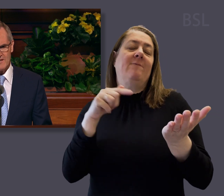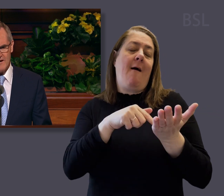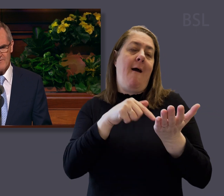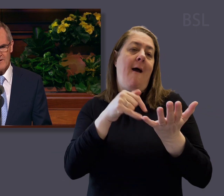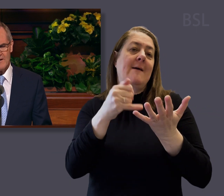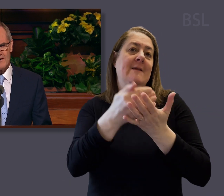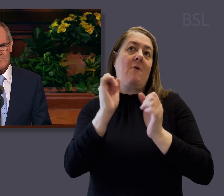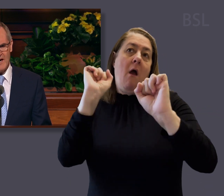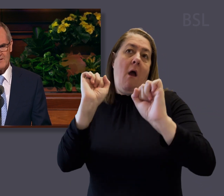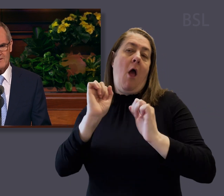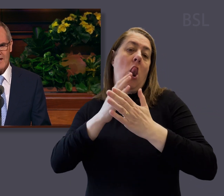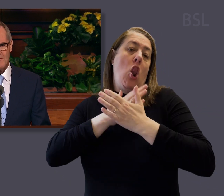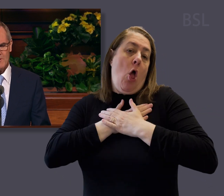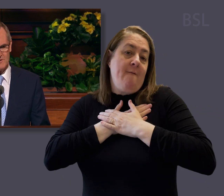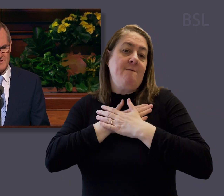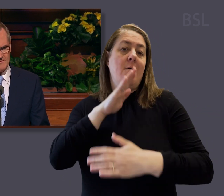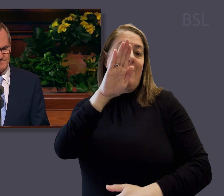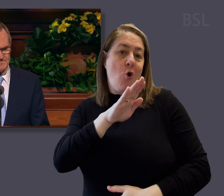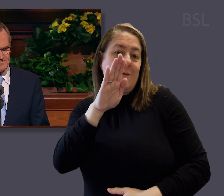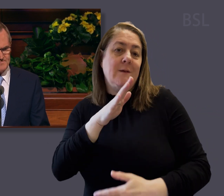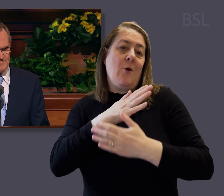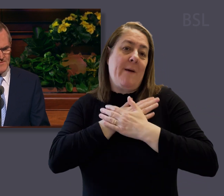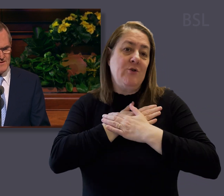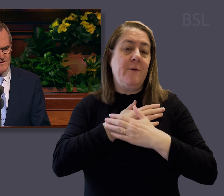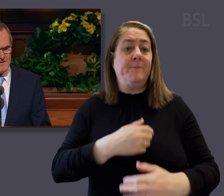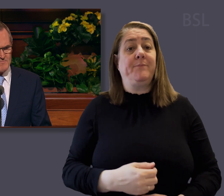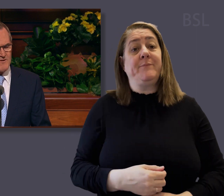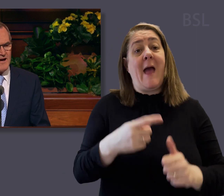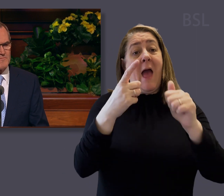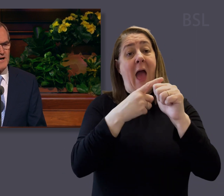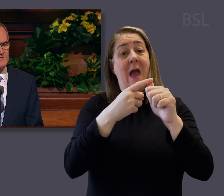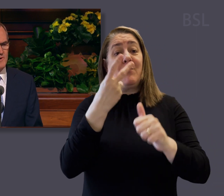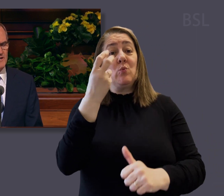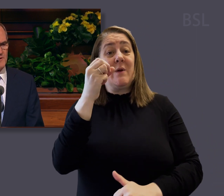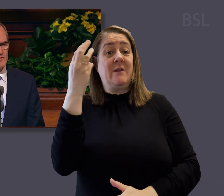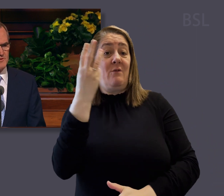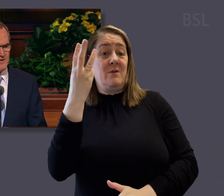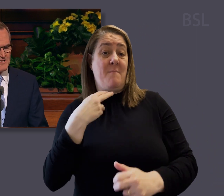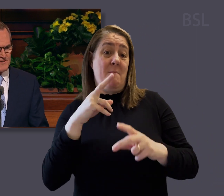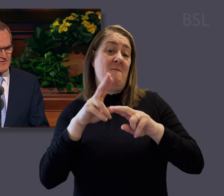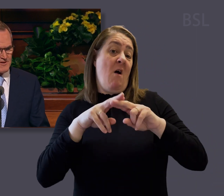love, compassion, and mercy. My father passed away in April 2013.